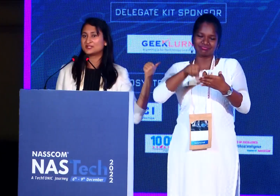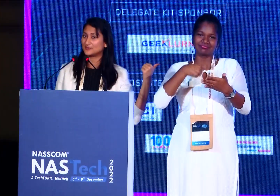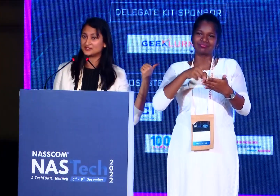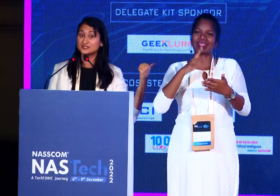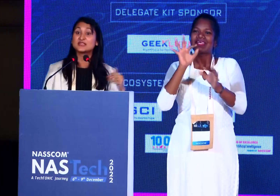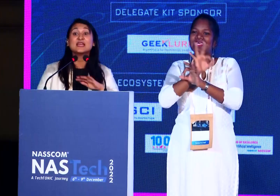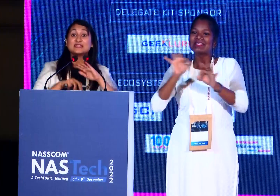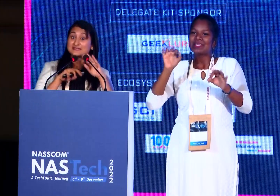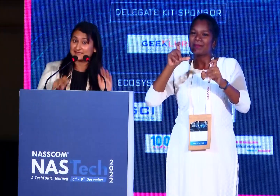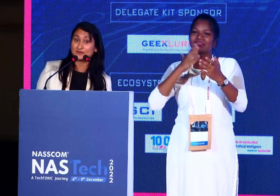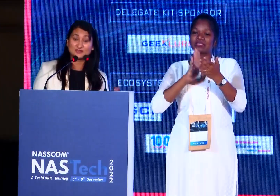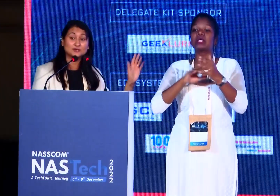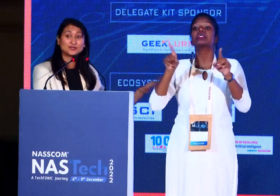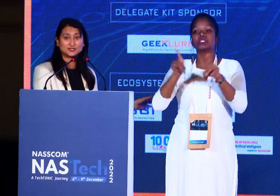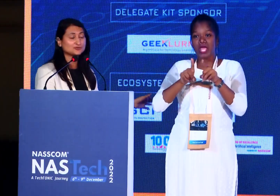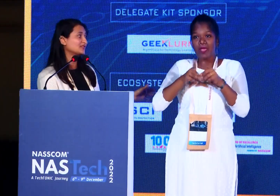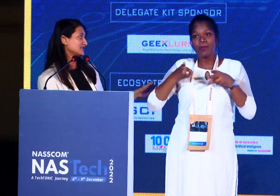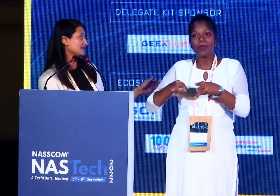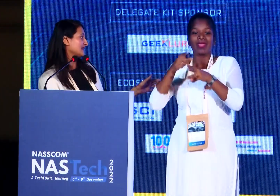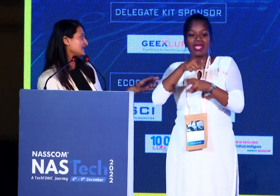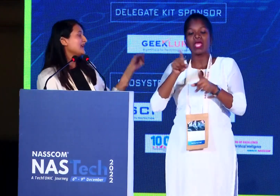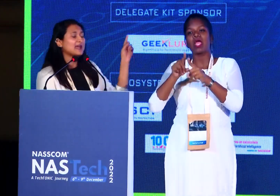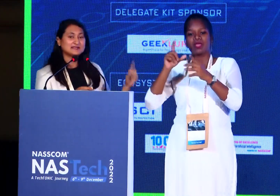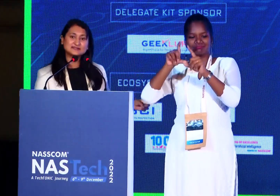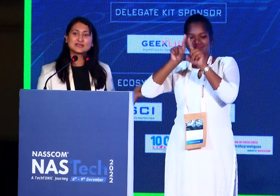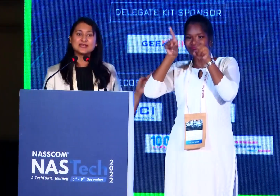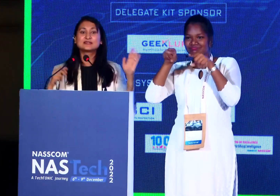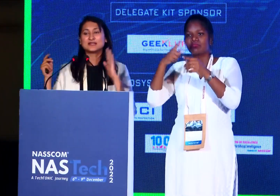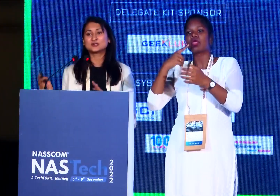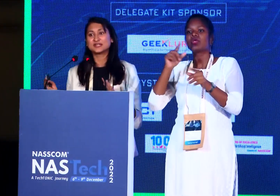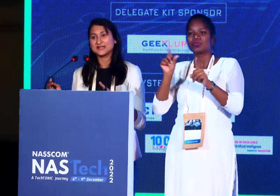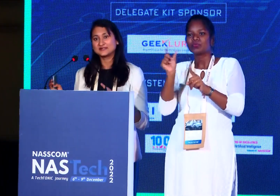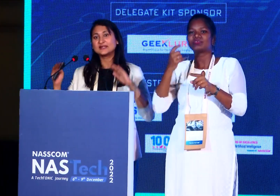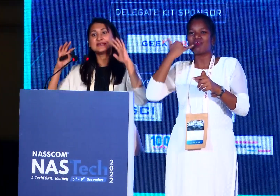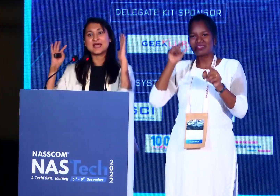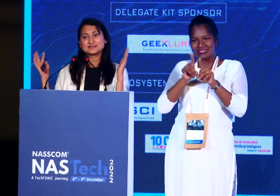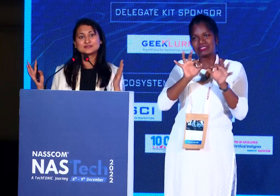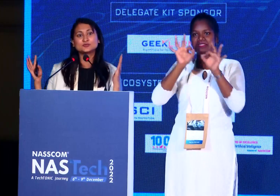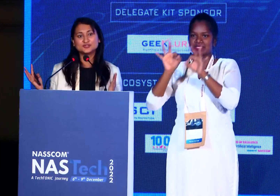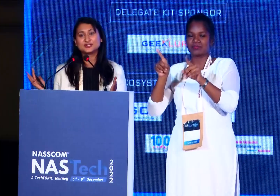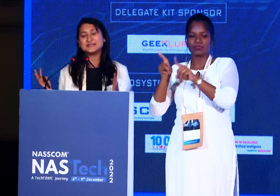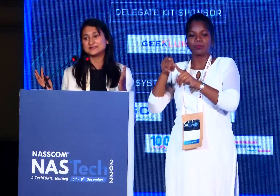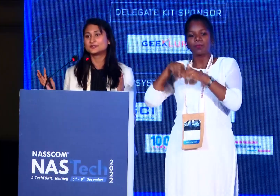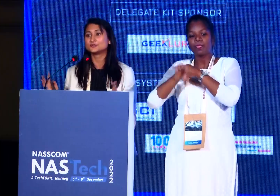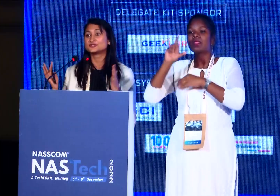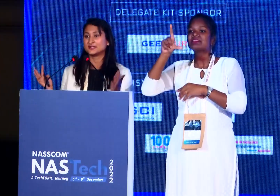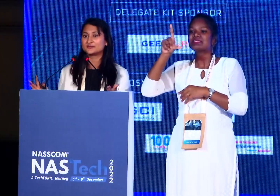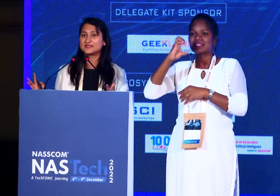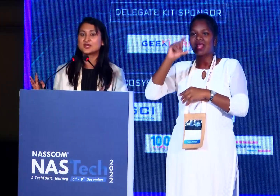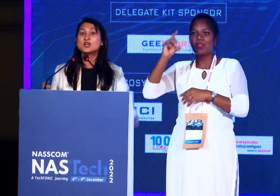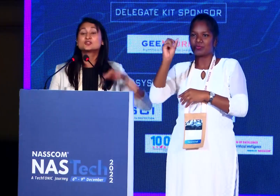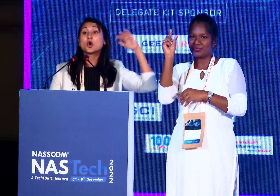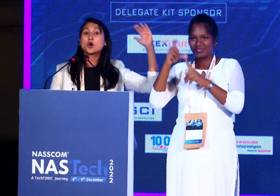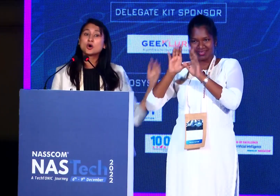to image patients. In the same way you can use this device. And it is again cloud connected. It has a easy to use